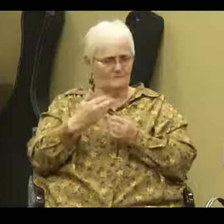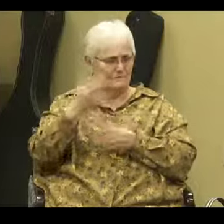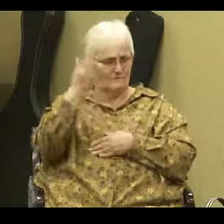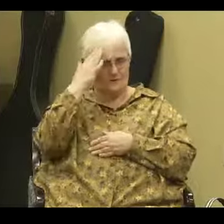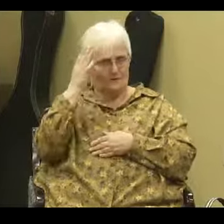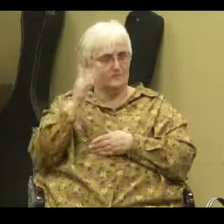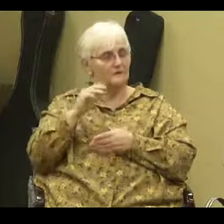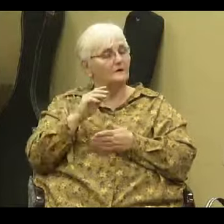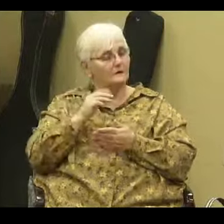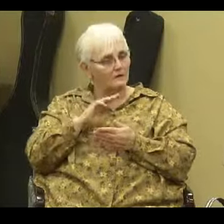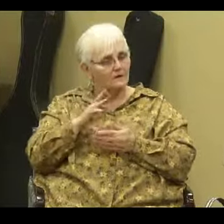can know.